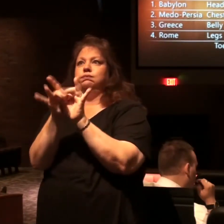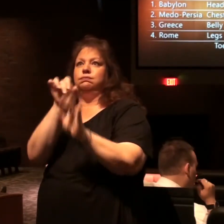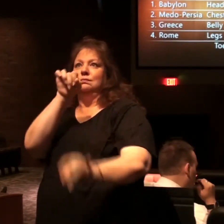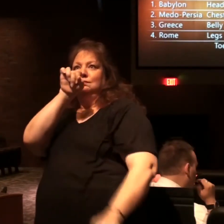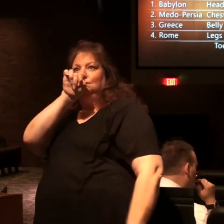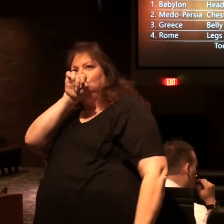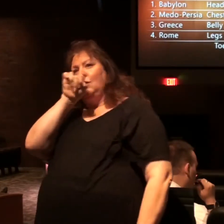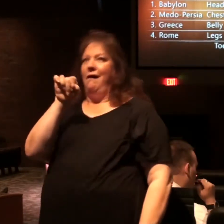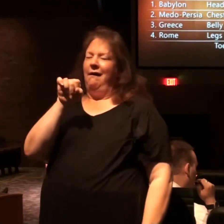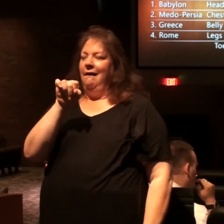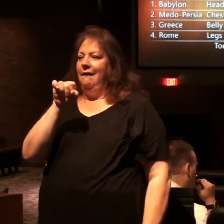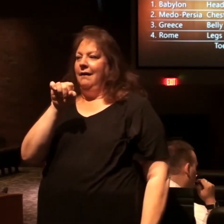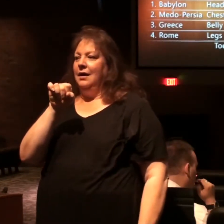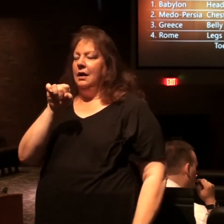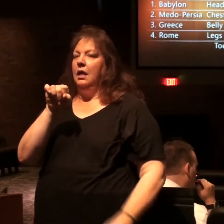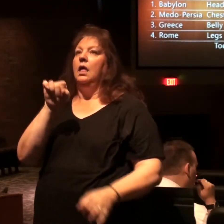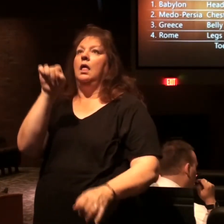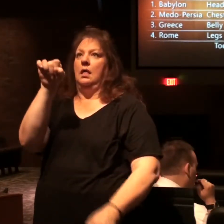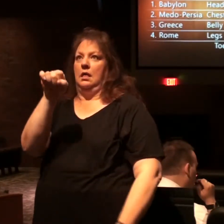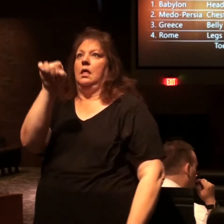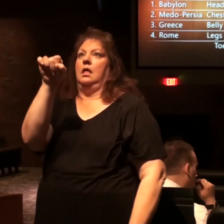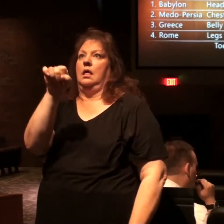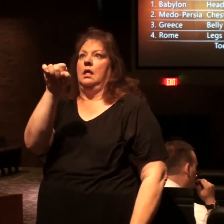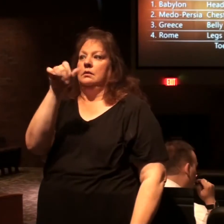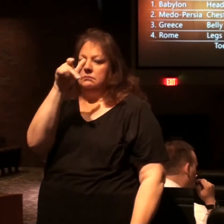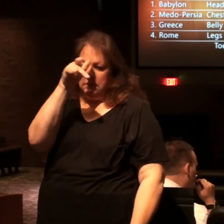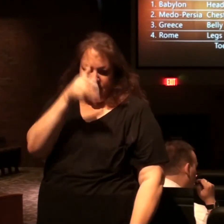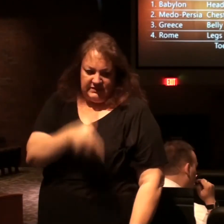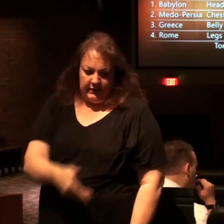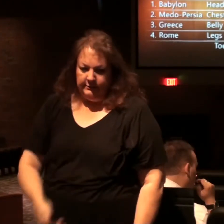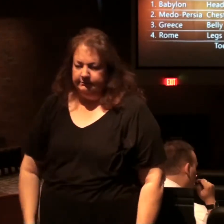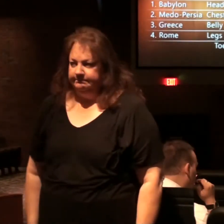they are all slaves of the devil